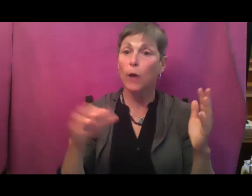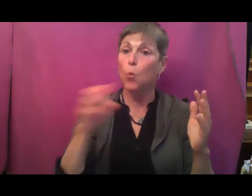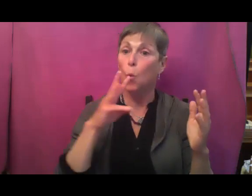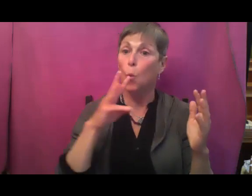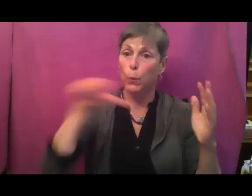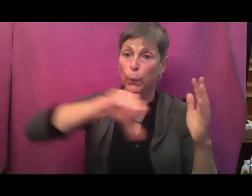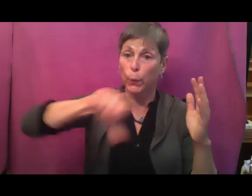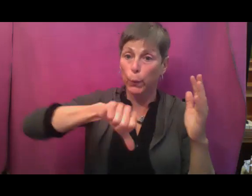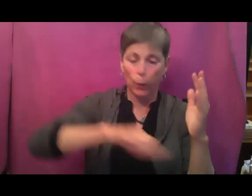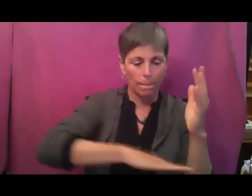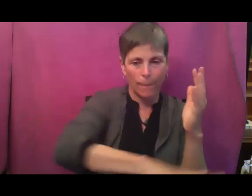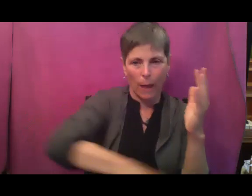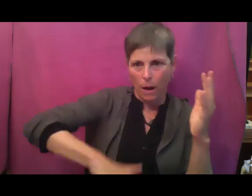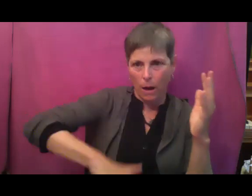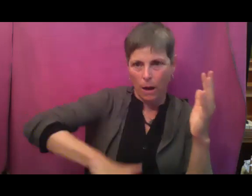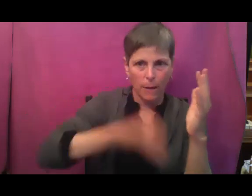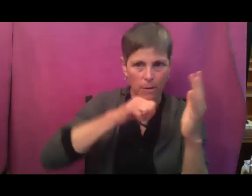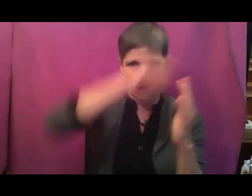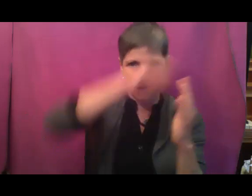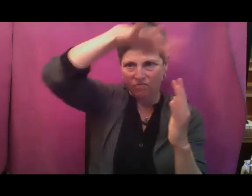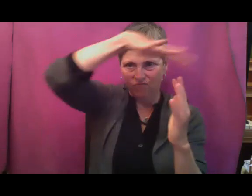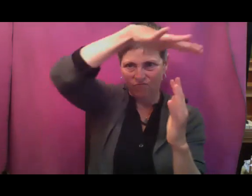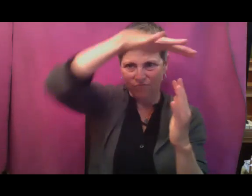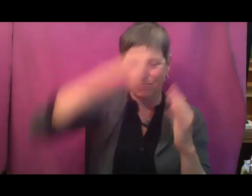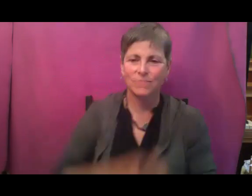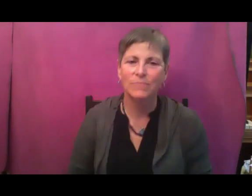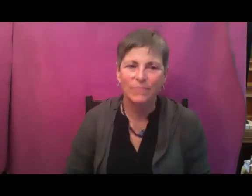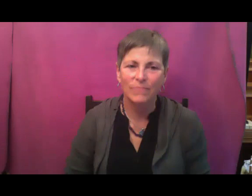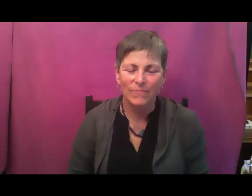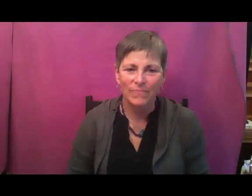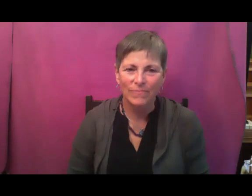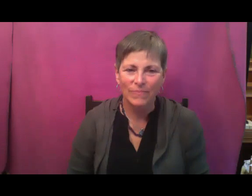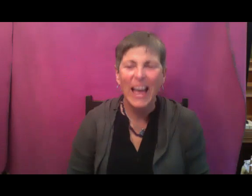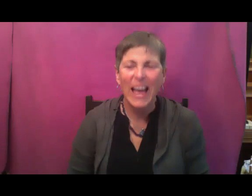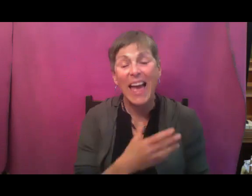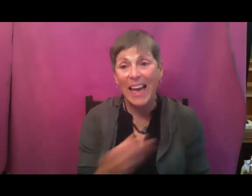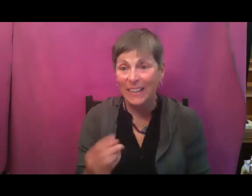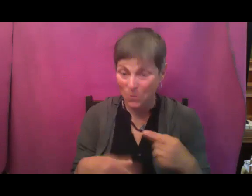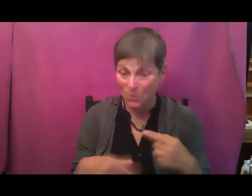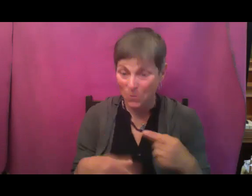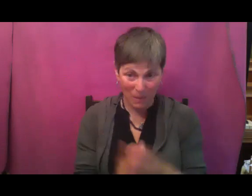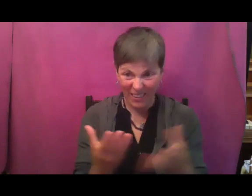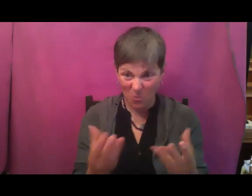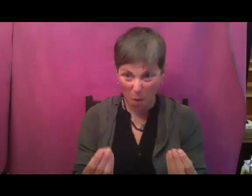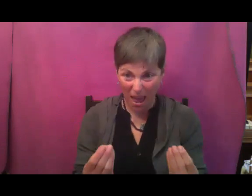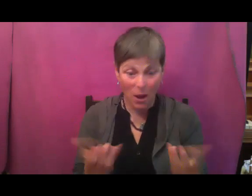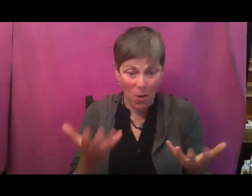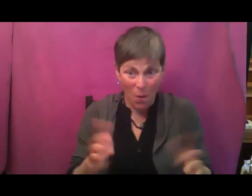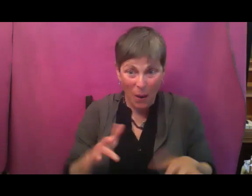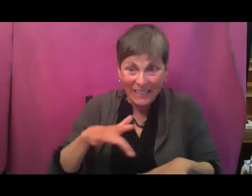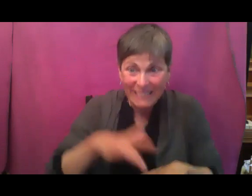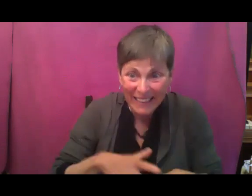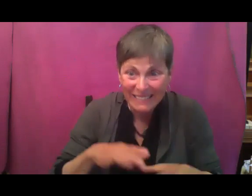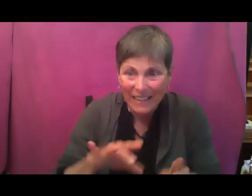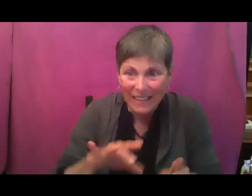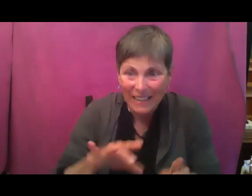of the plant and between plants. And then just resist touching wet plants. It's honestly a not great idea to be in